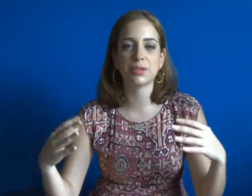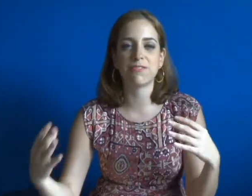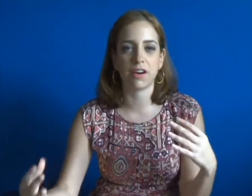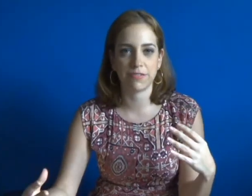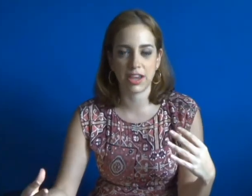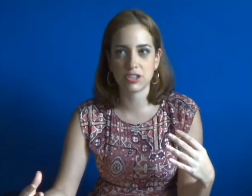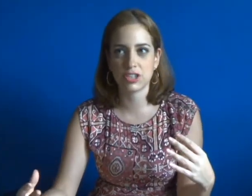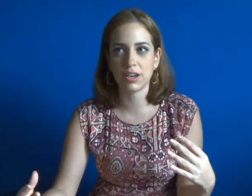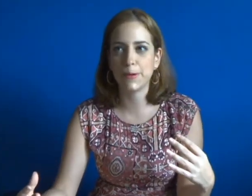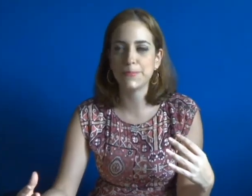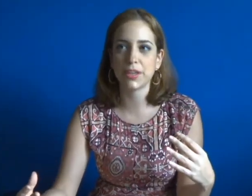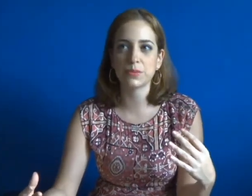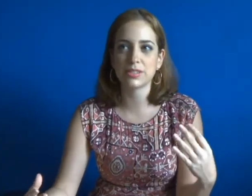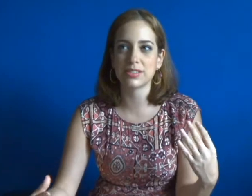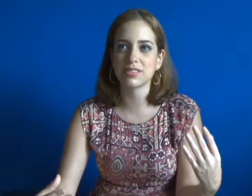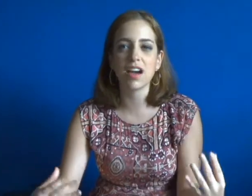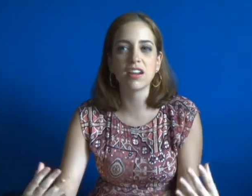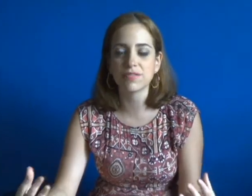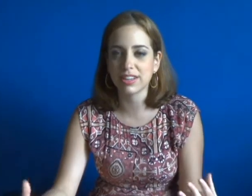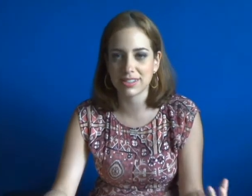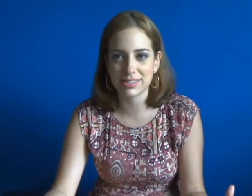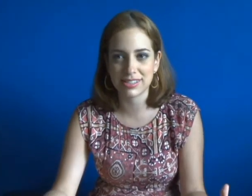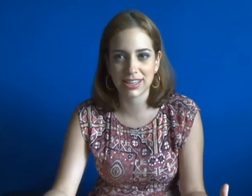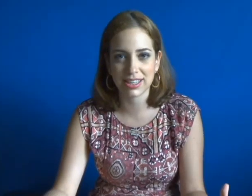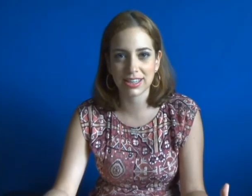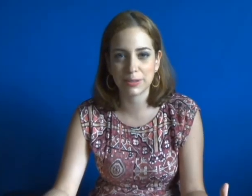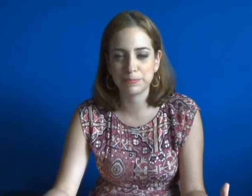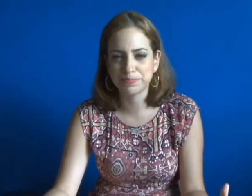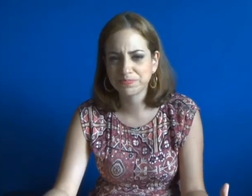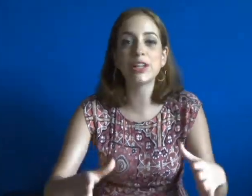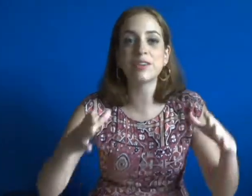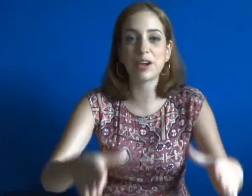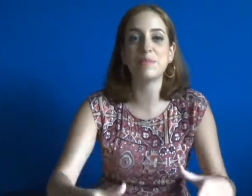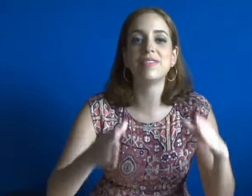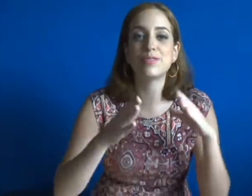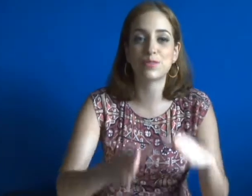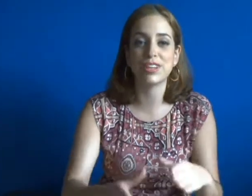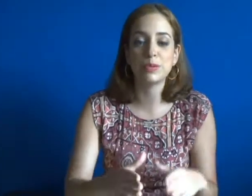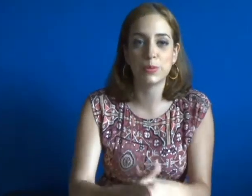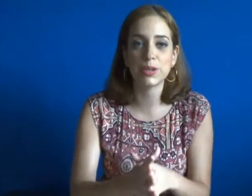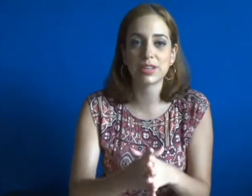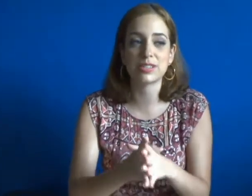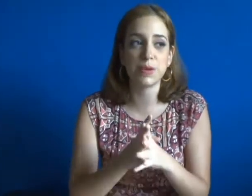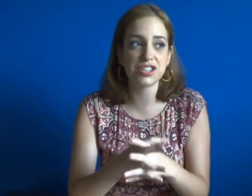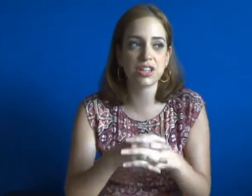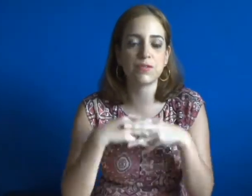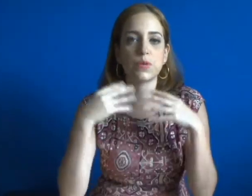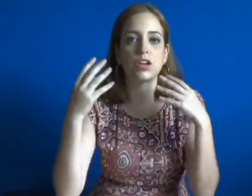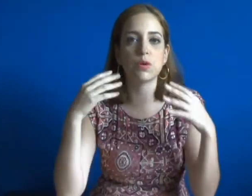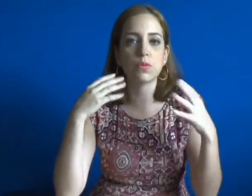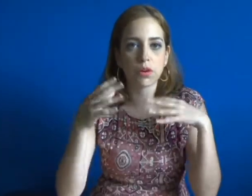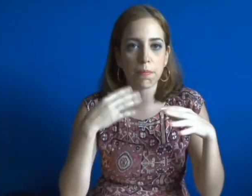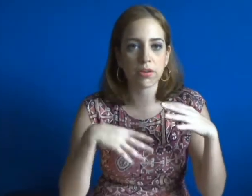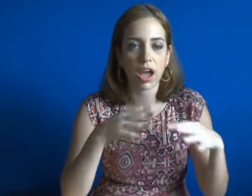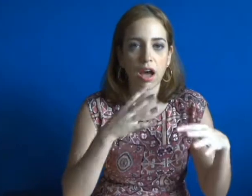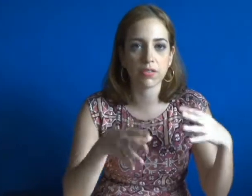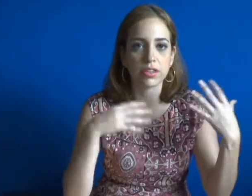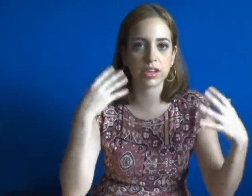was a little bit far-fetched. It was not realistic. I would totally recommend to read the book, especially if you want to know more about how